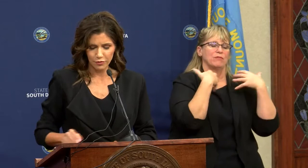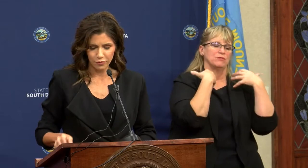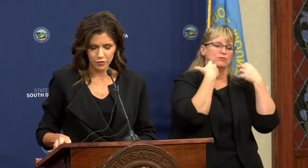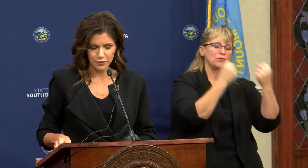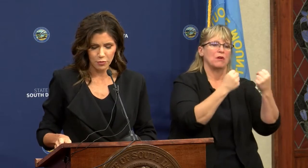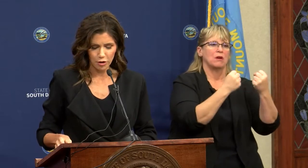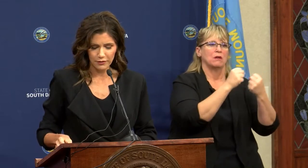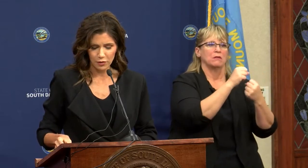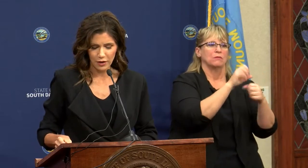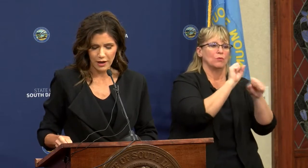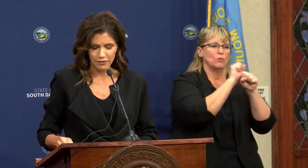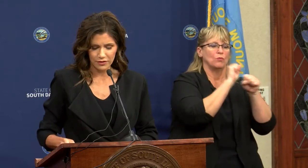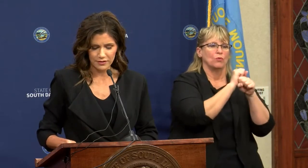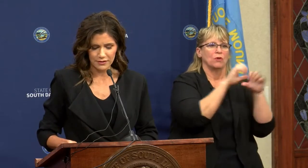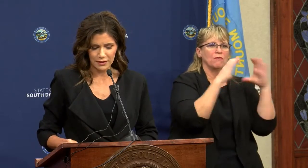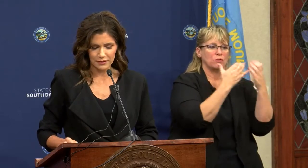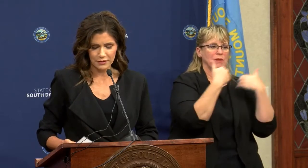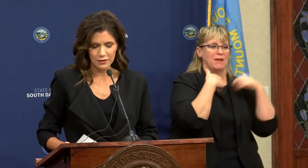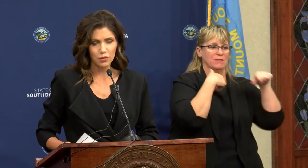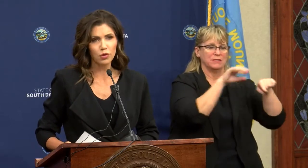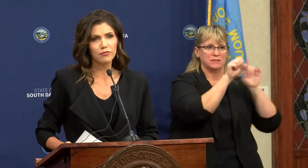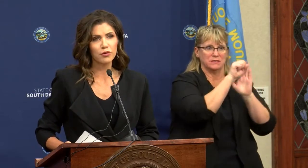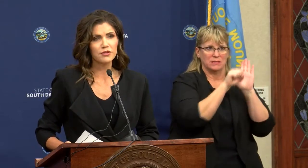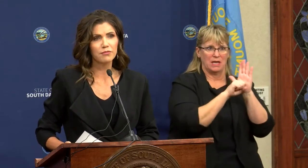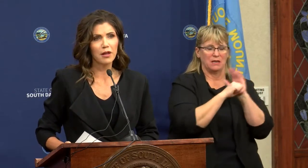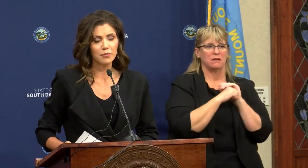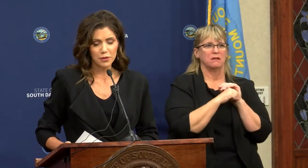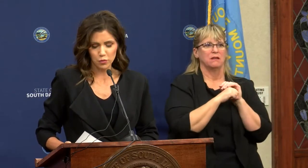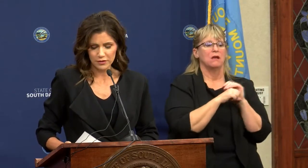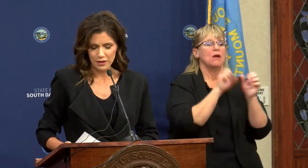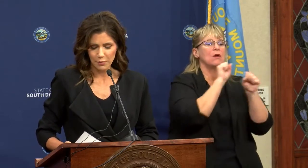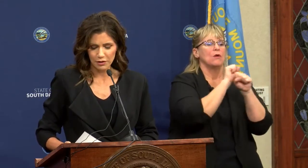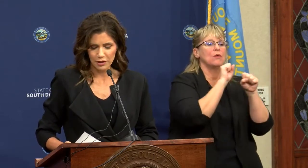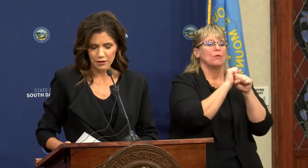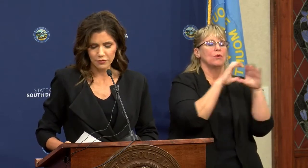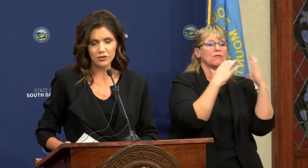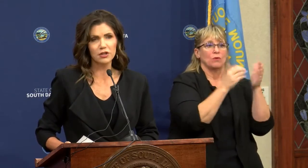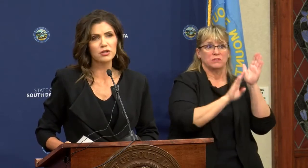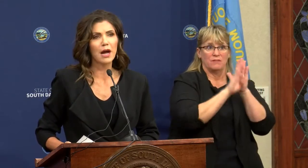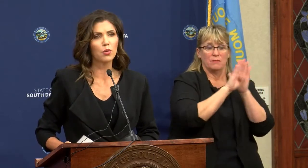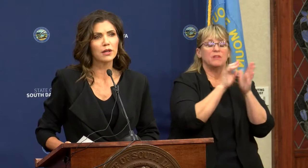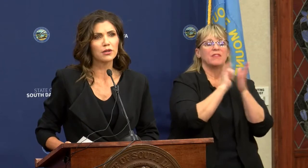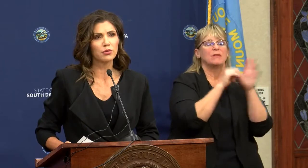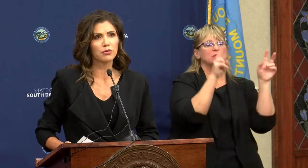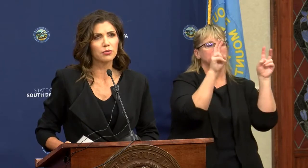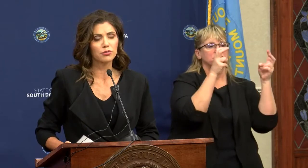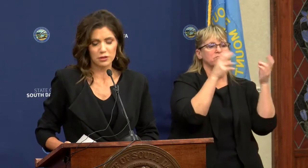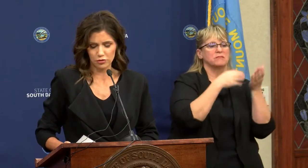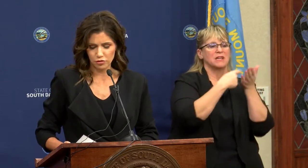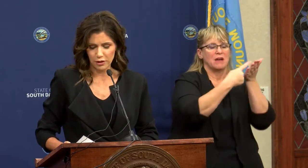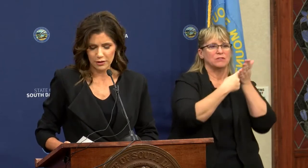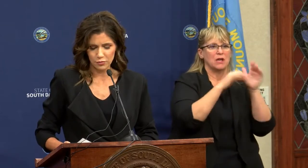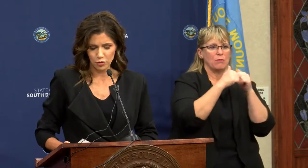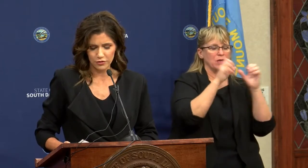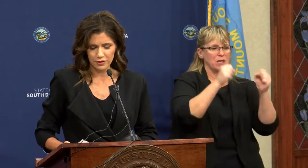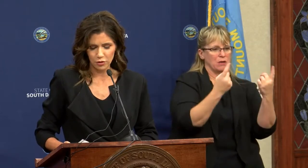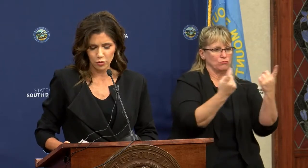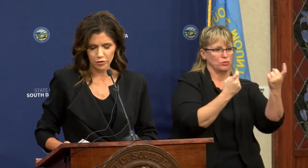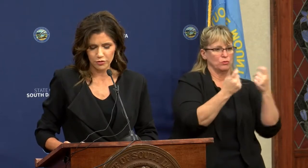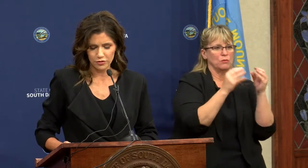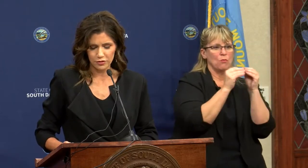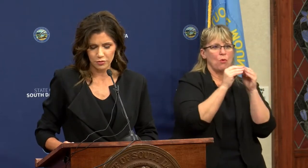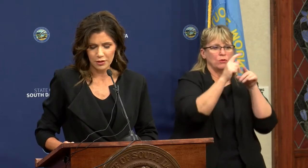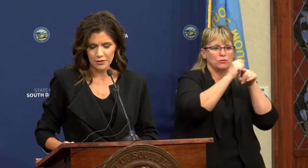strong labor force and market that we have in this state. Workforce development was a topic of conversation, how we can recruit and train more